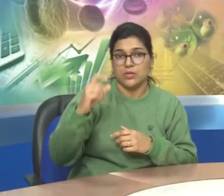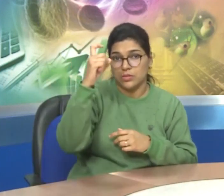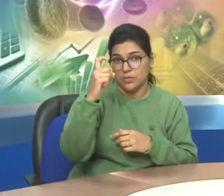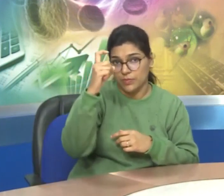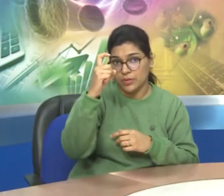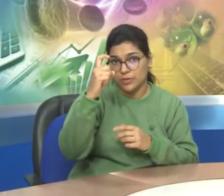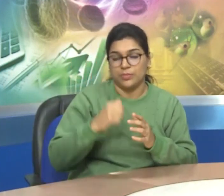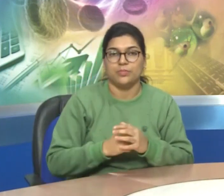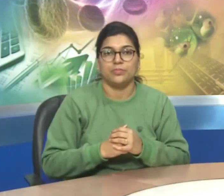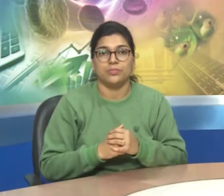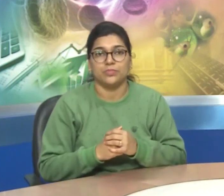point number seven